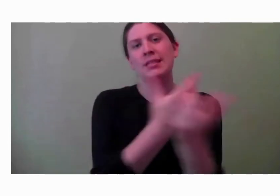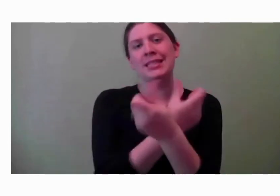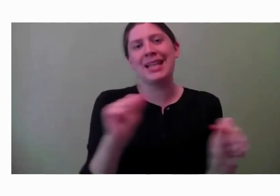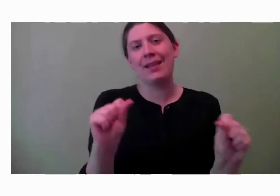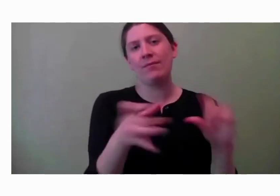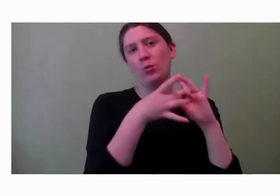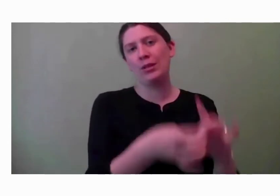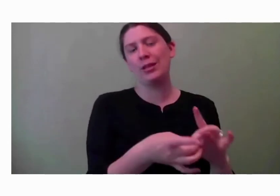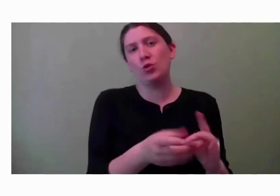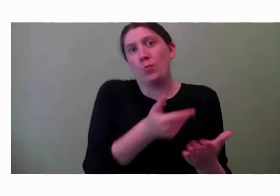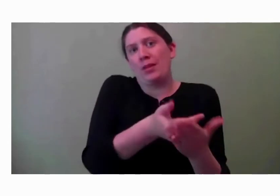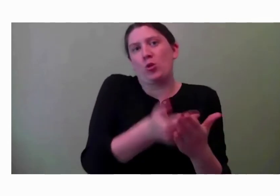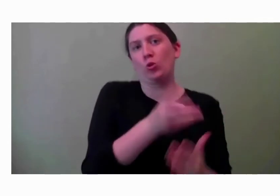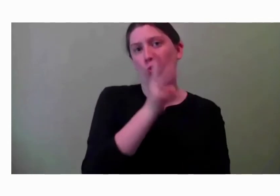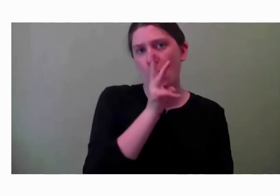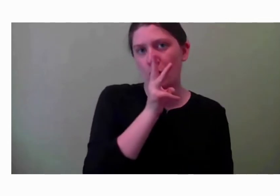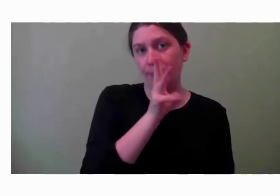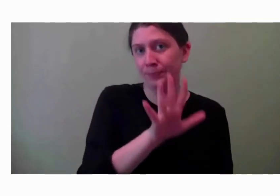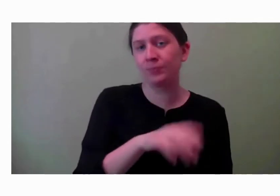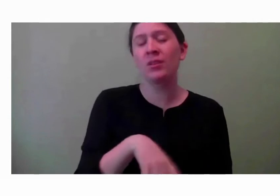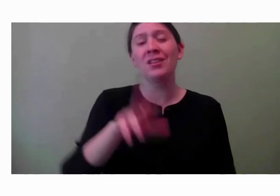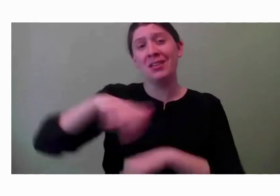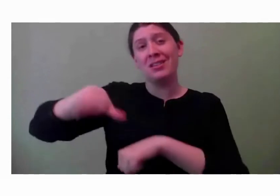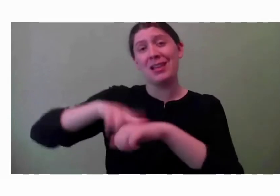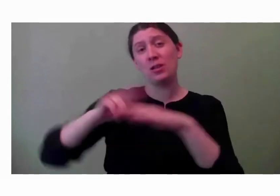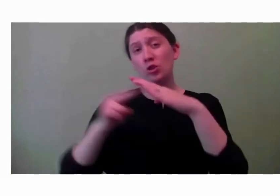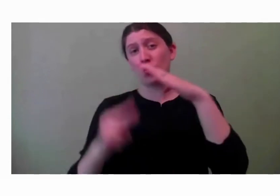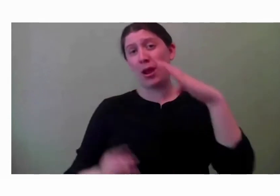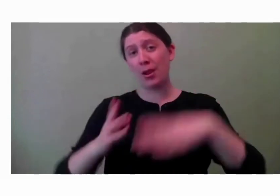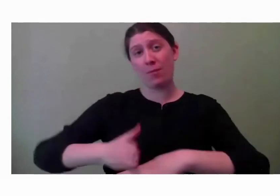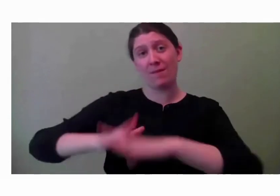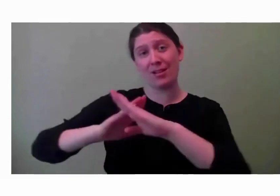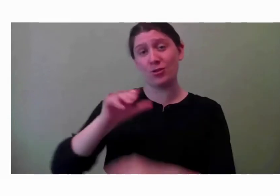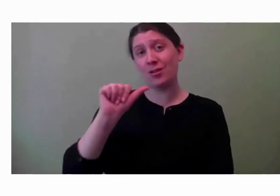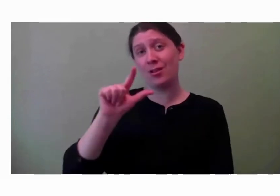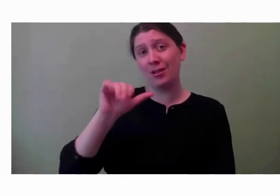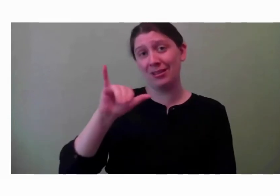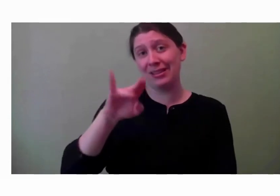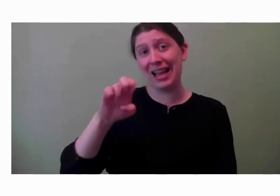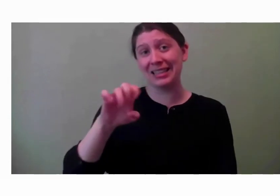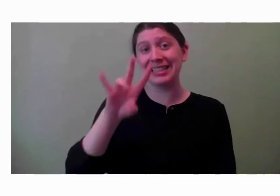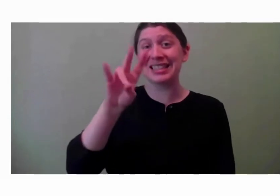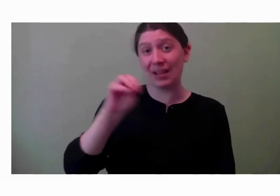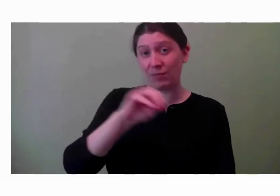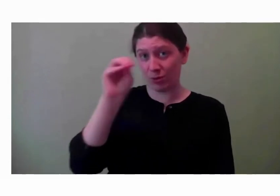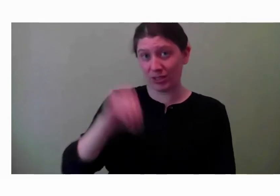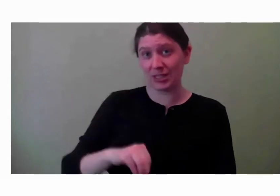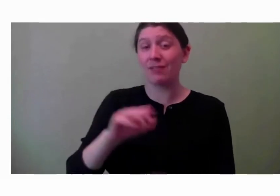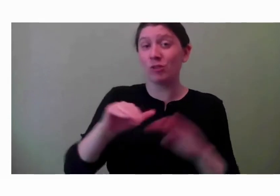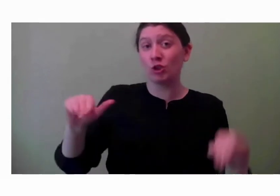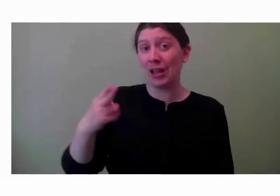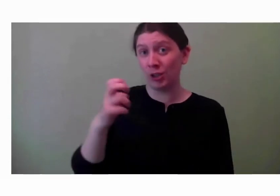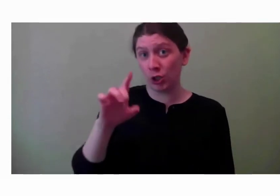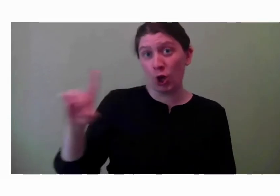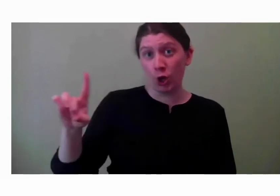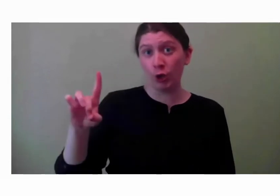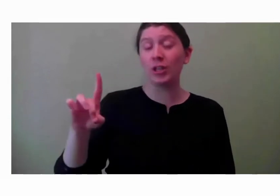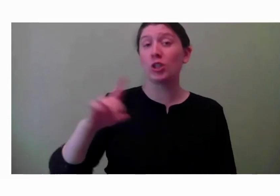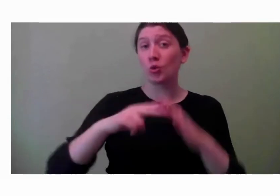According to the National Drowning Prevention Alliance, 70% of childhood drownings occur during non-swim times. So many children